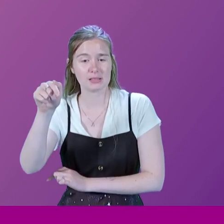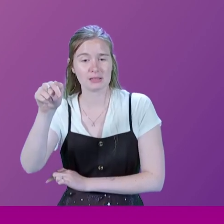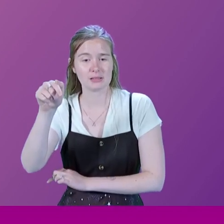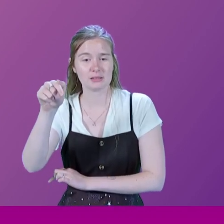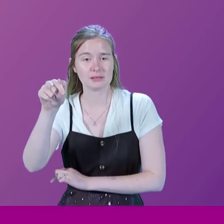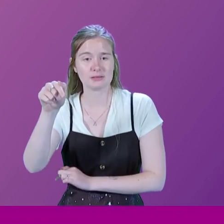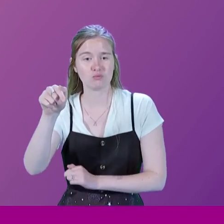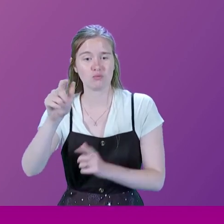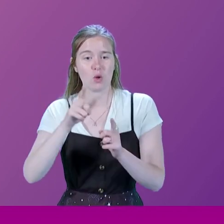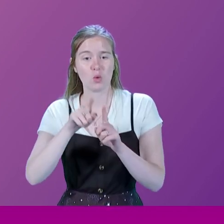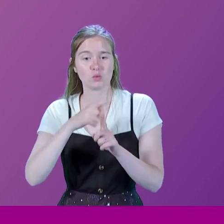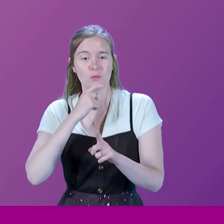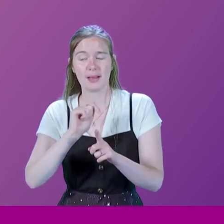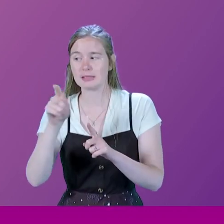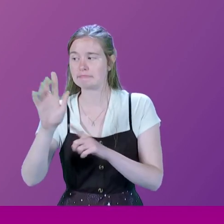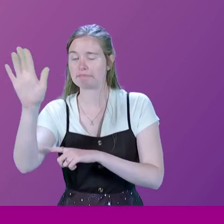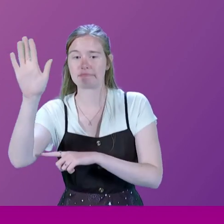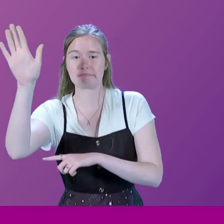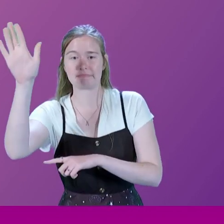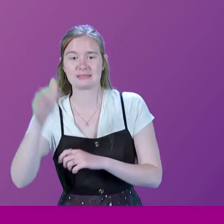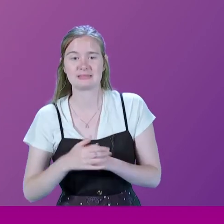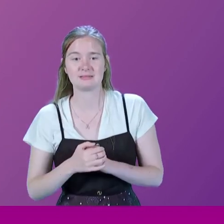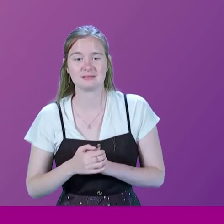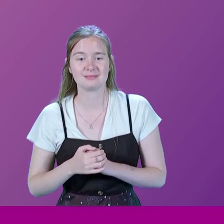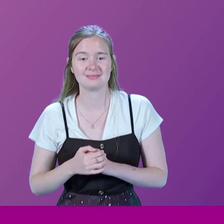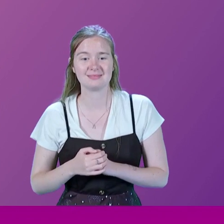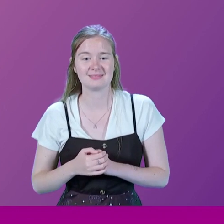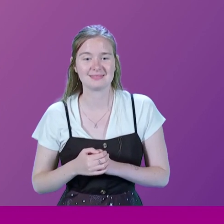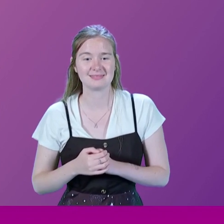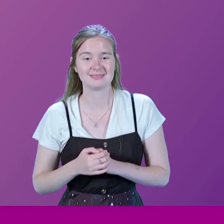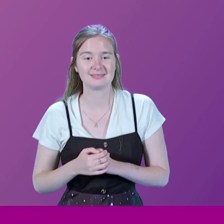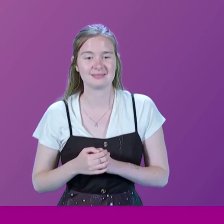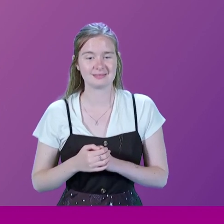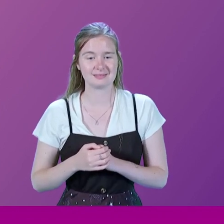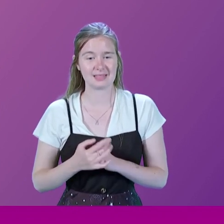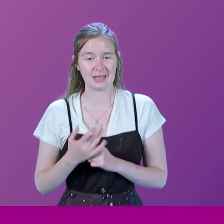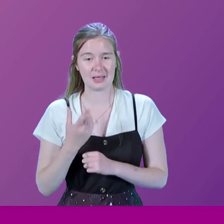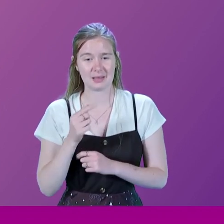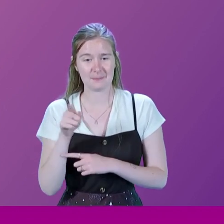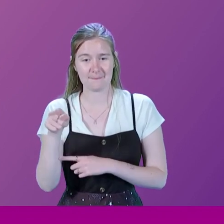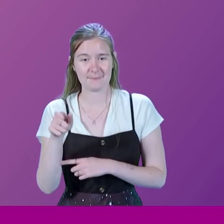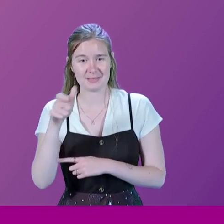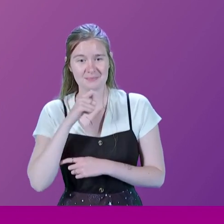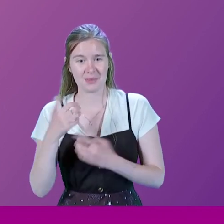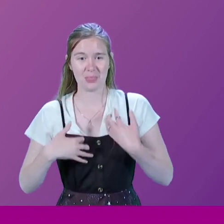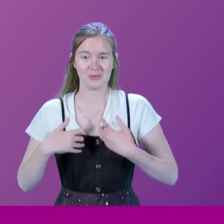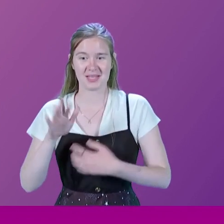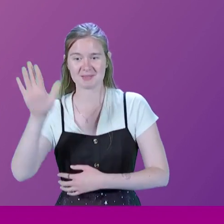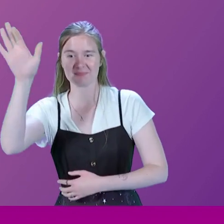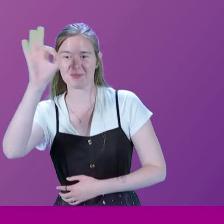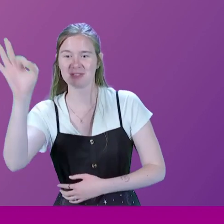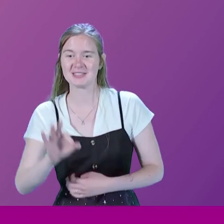there's a gentleman very keen behind you who has put his hands straight up. So if I may, I might take this enthusiastic